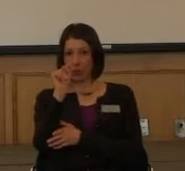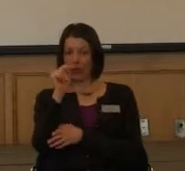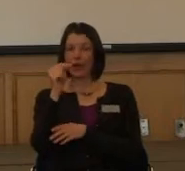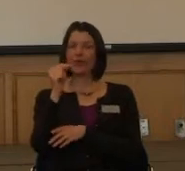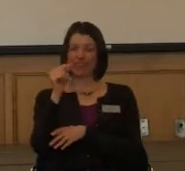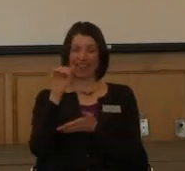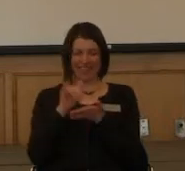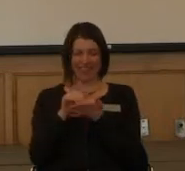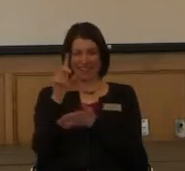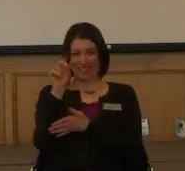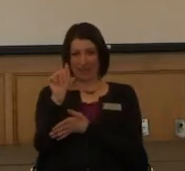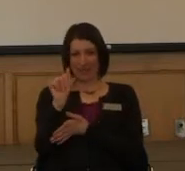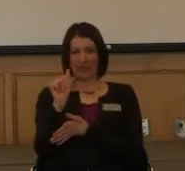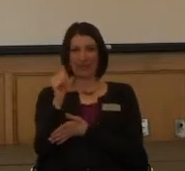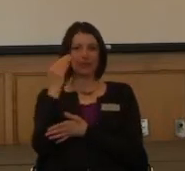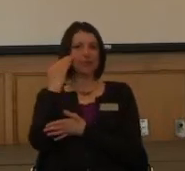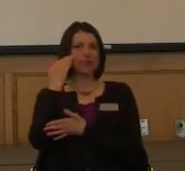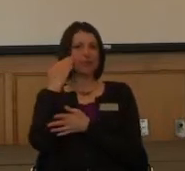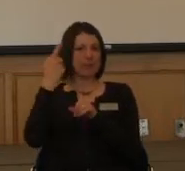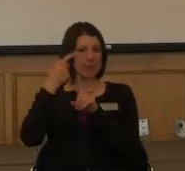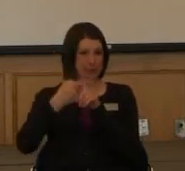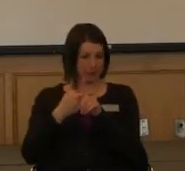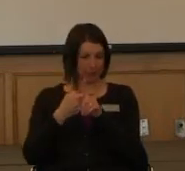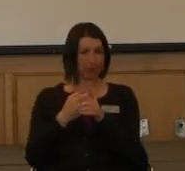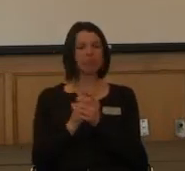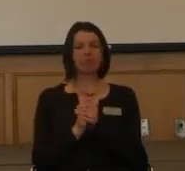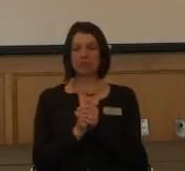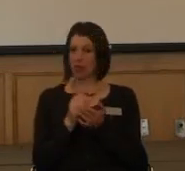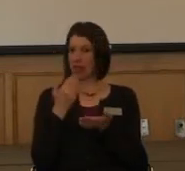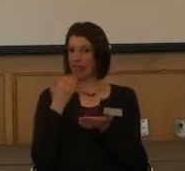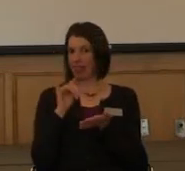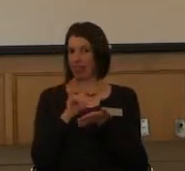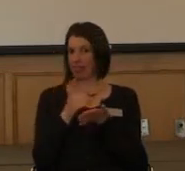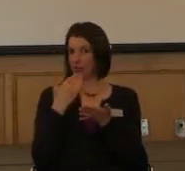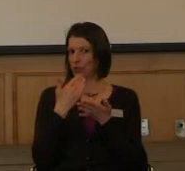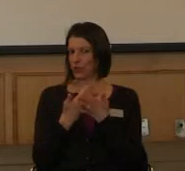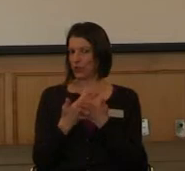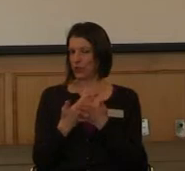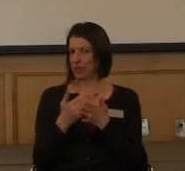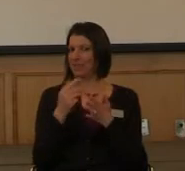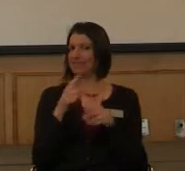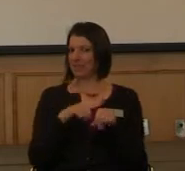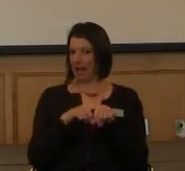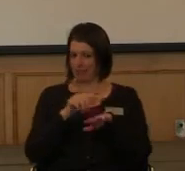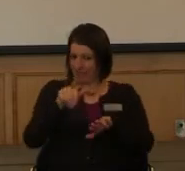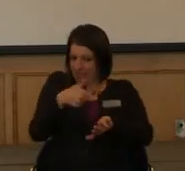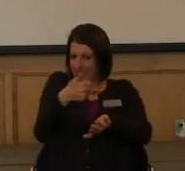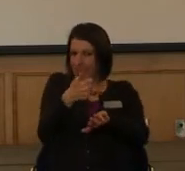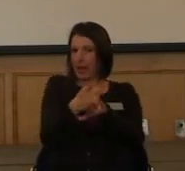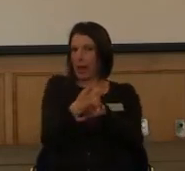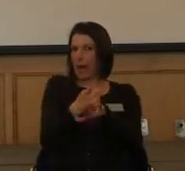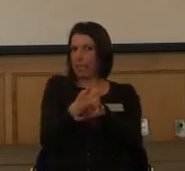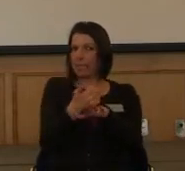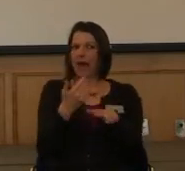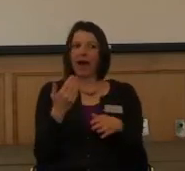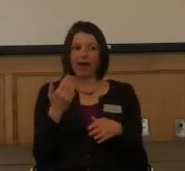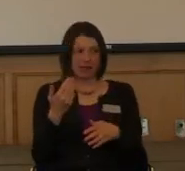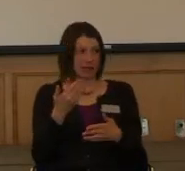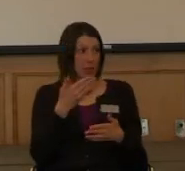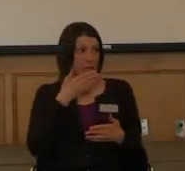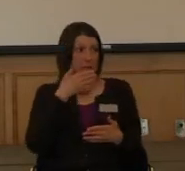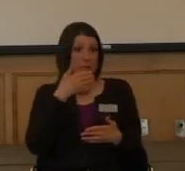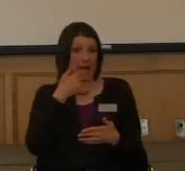month. So, that kind of is a good time if you'd rather have something in better weather. I hear